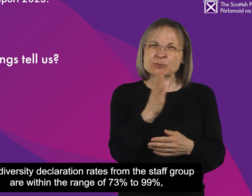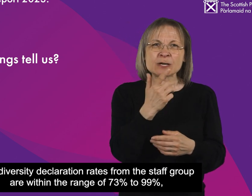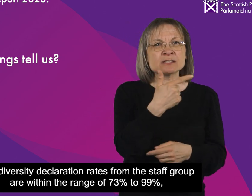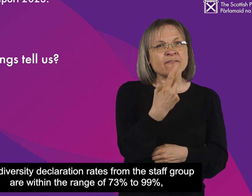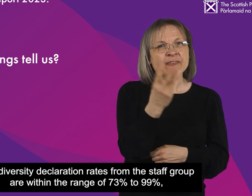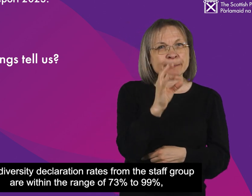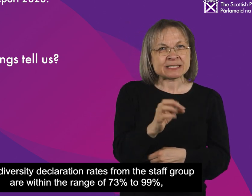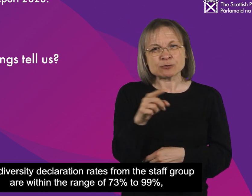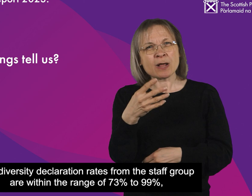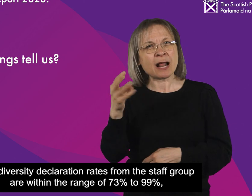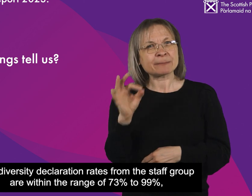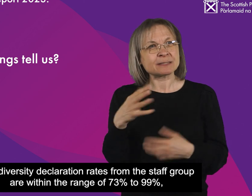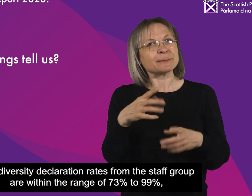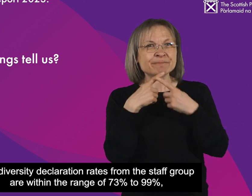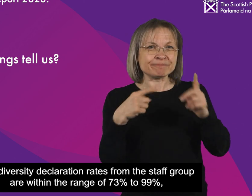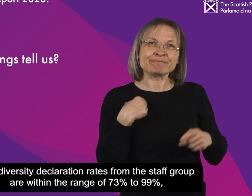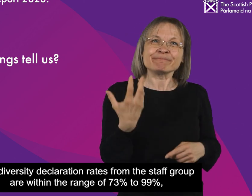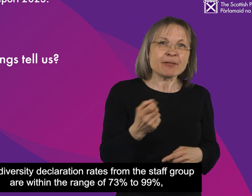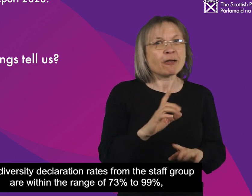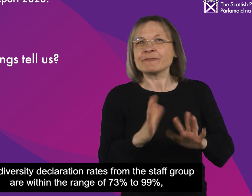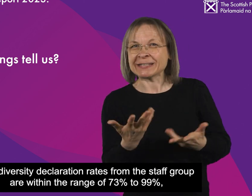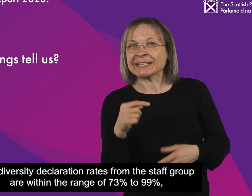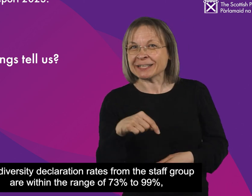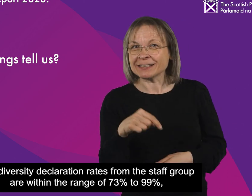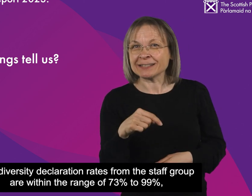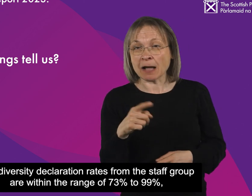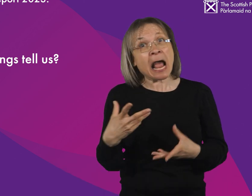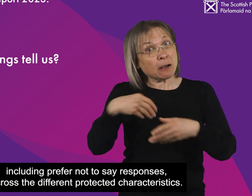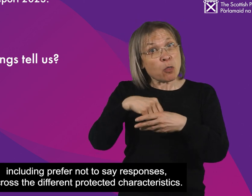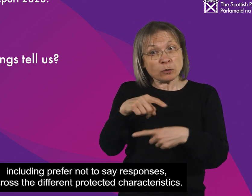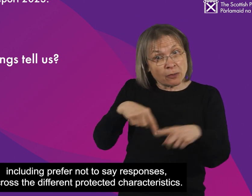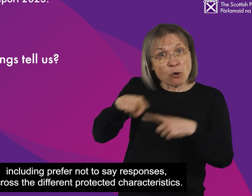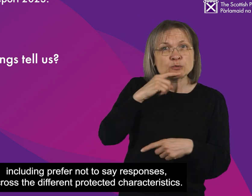including prefer not to say responses across the different protected characteristics.